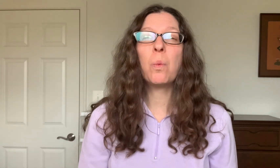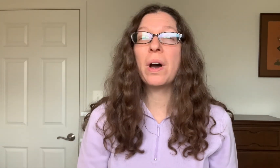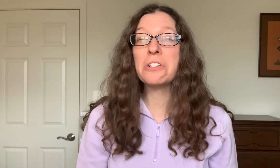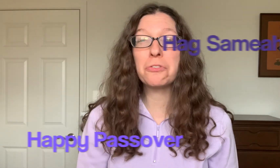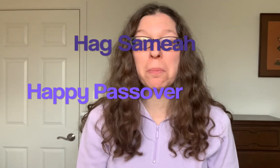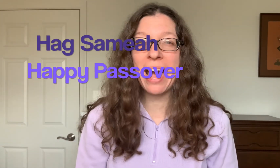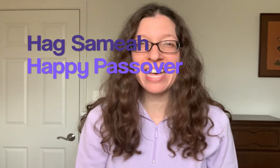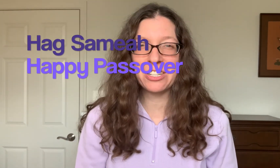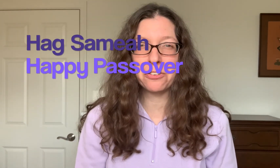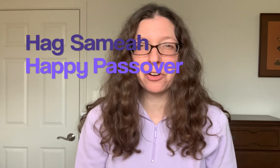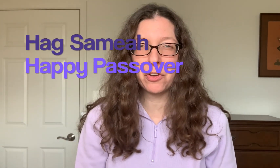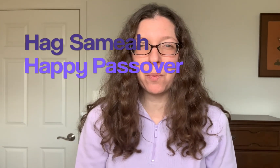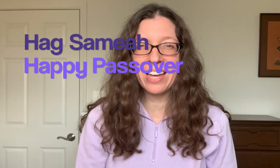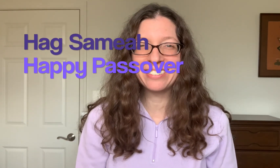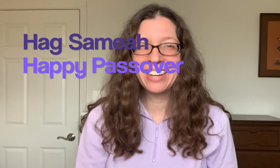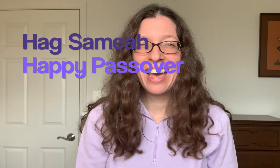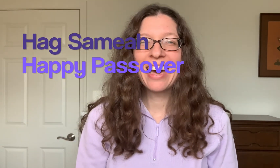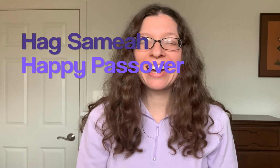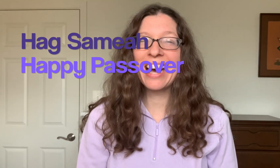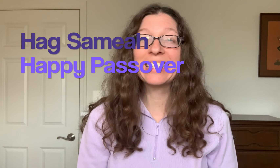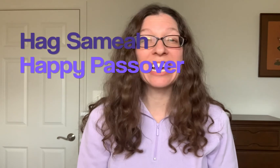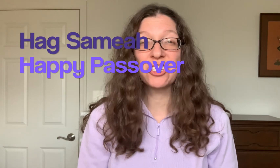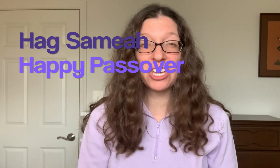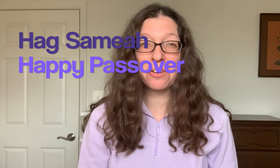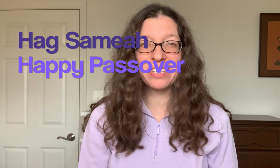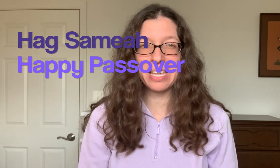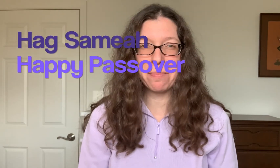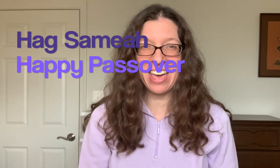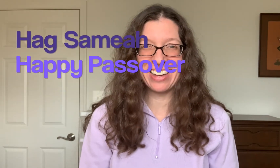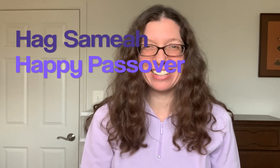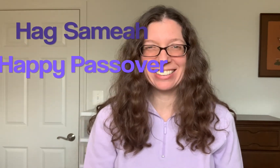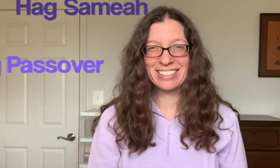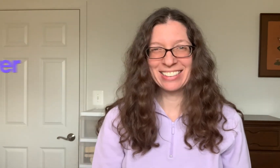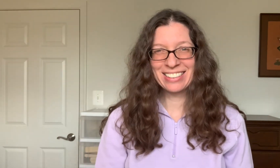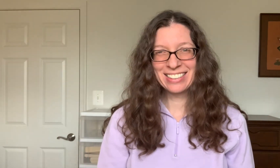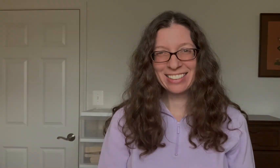wonderful Passover, everyone. Chag Kasher V'sameach. Thank you. Thank you. Thank